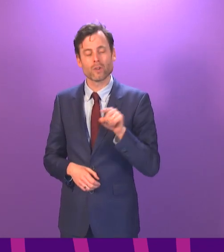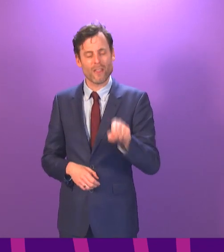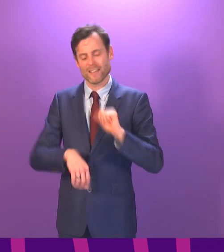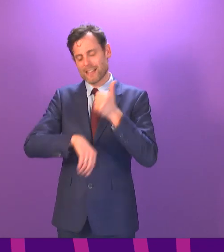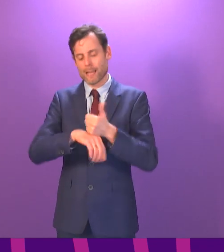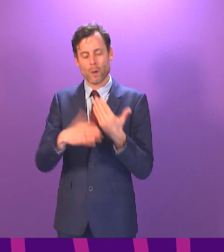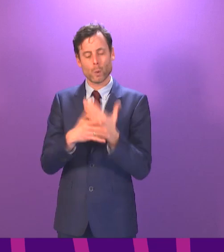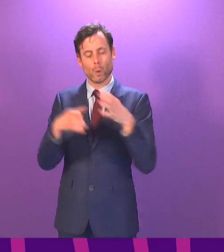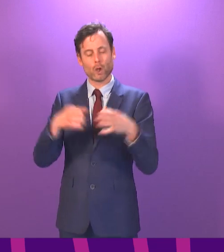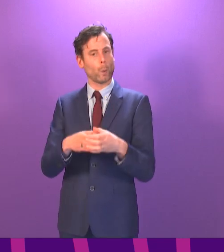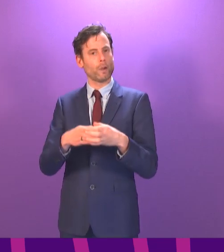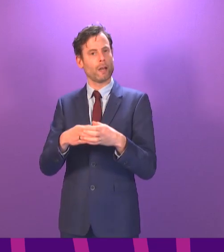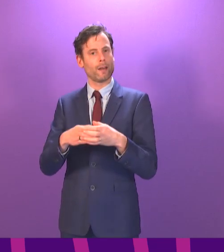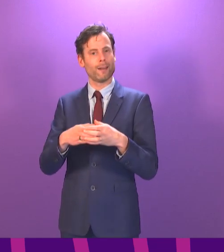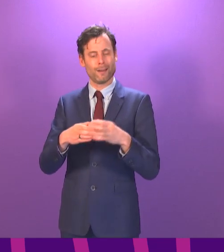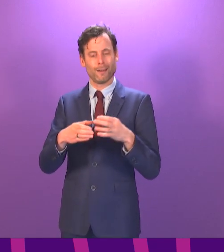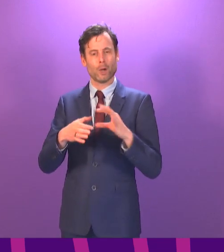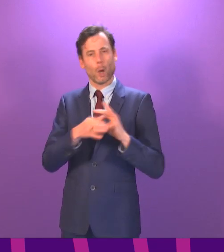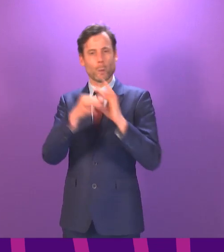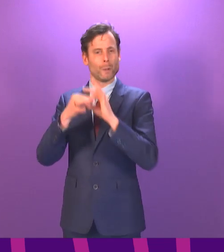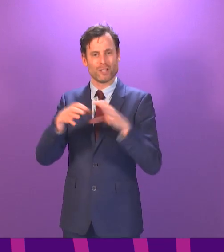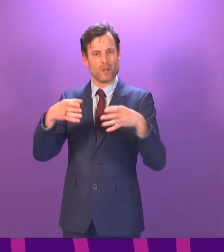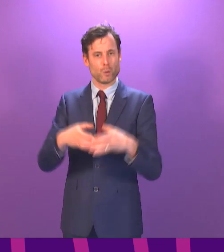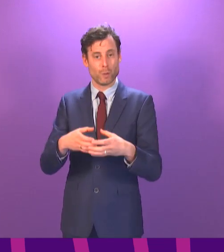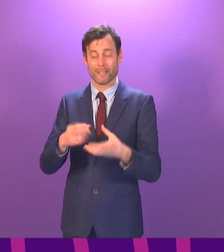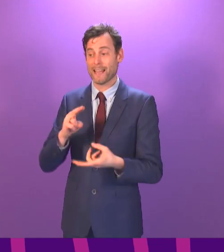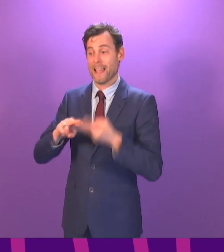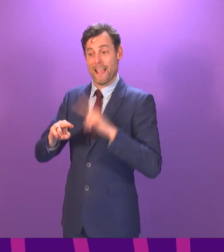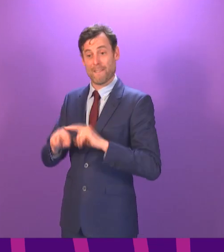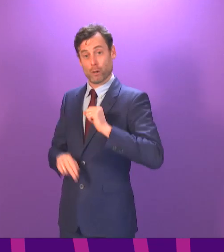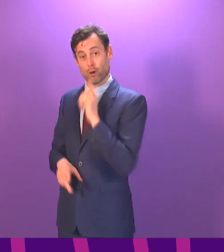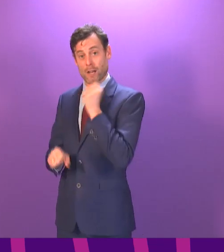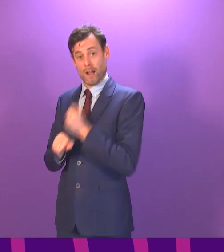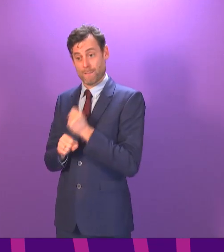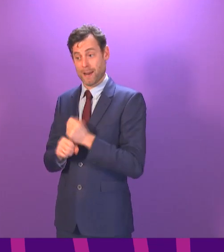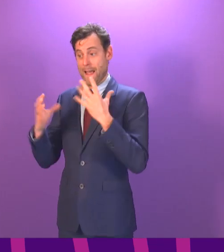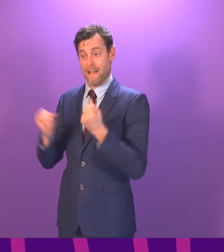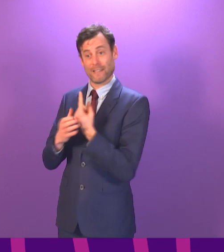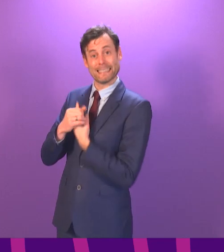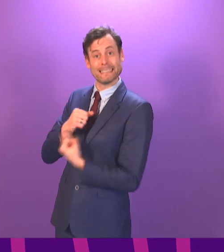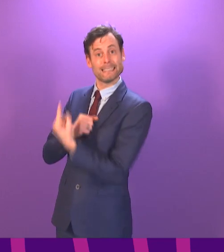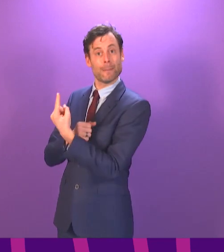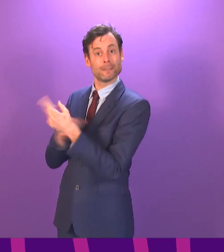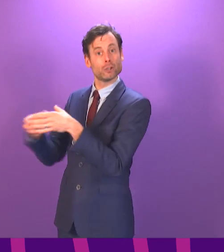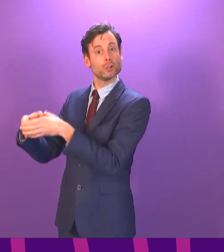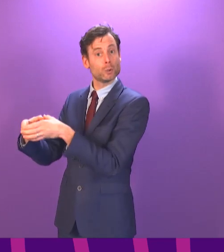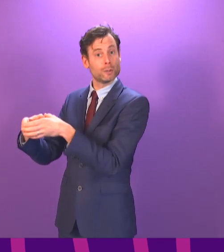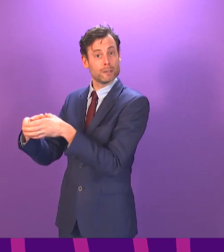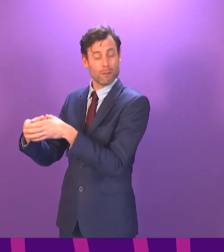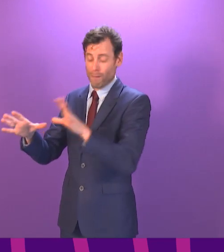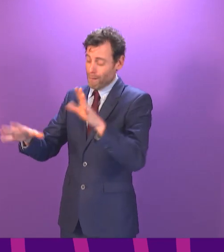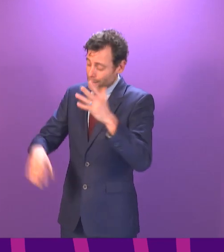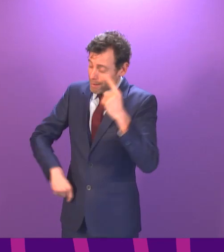as far as I can see, mean if it was the Scottish Government of course having an independence unit in this way we'd have howls of protest